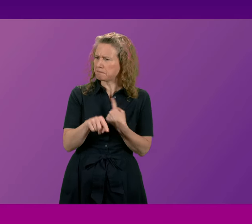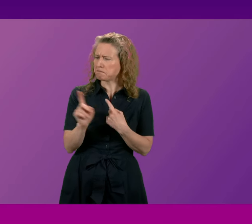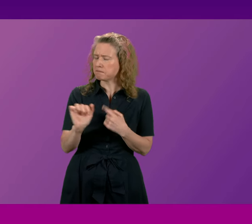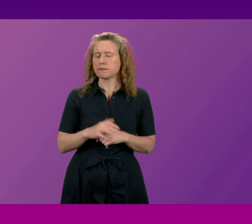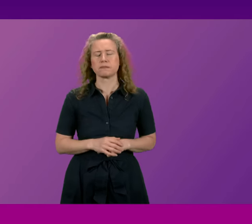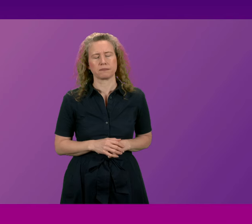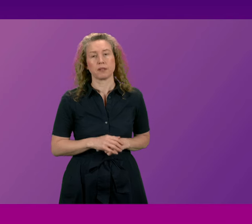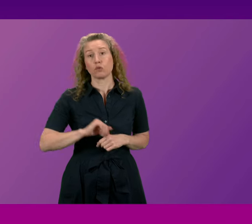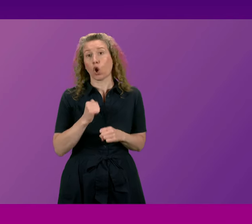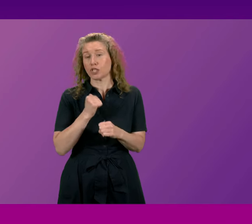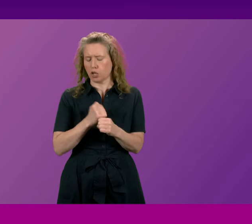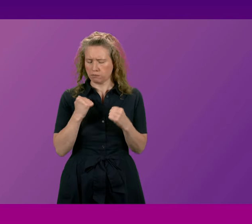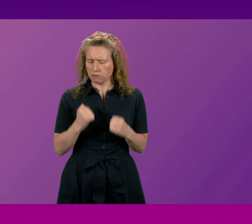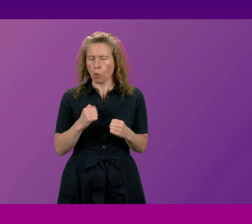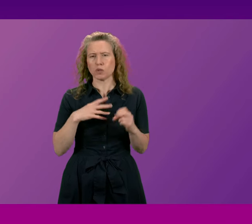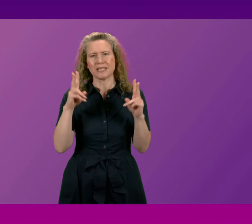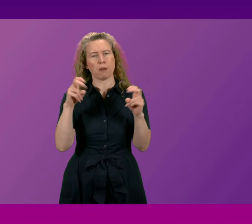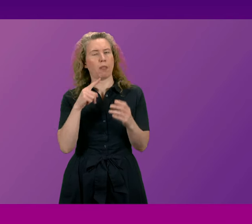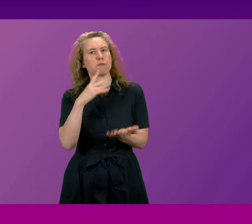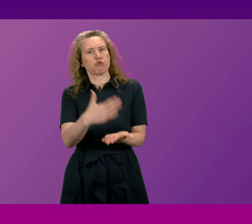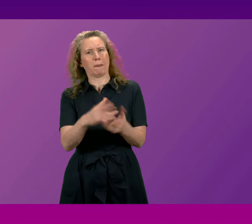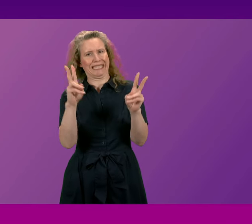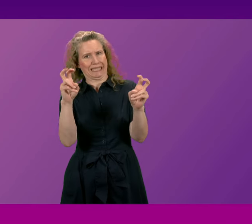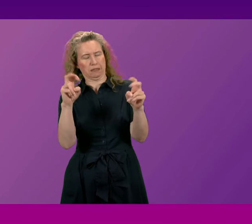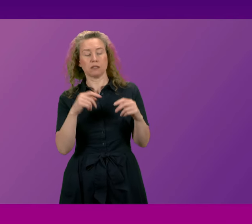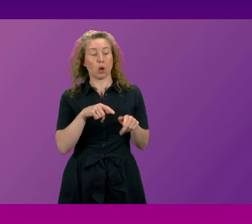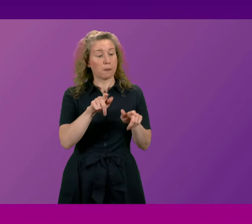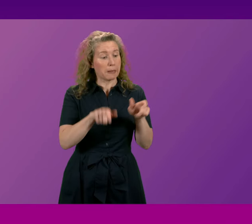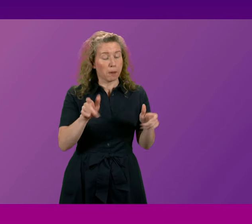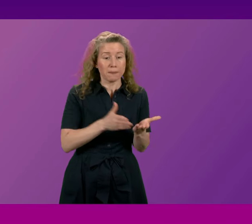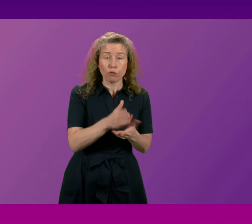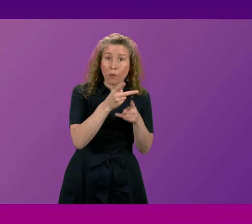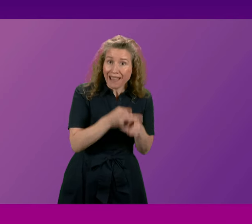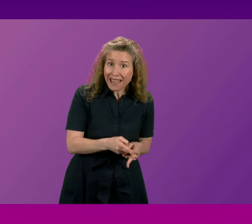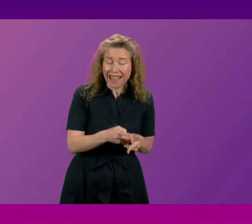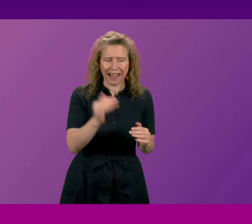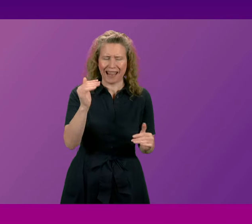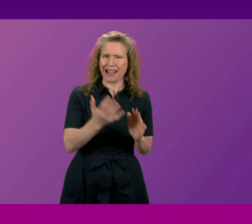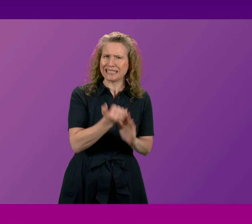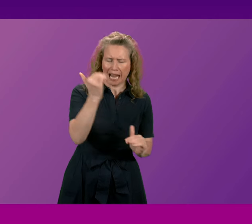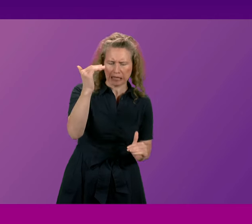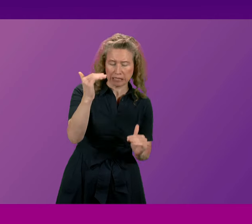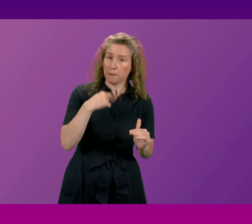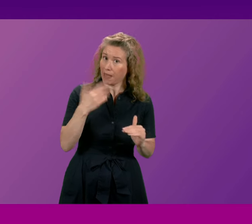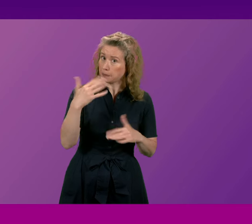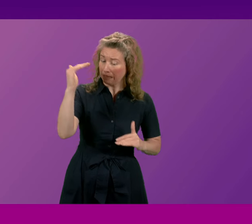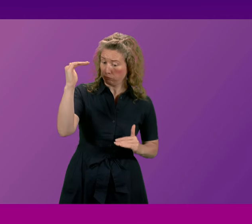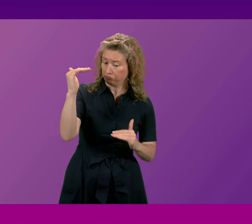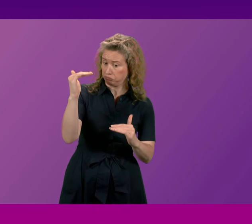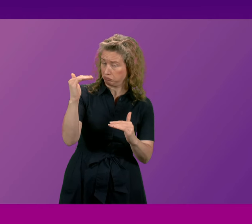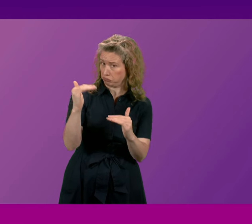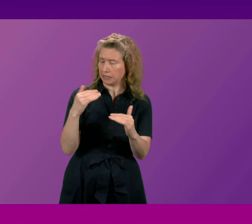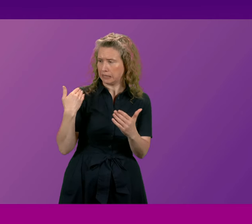resolute in our commitment to keep the promise the attainment gap between care experience and all children has been narrowing at all levels since 2009-10